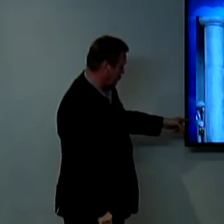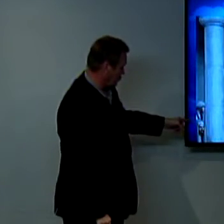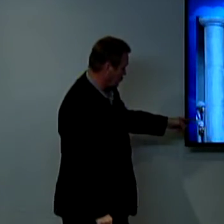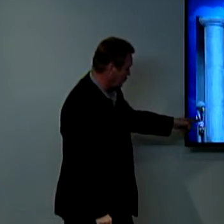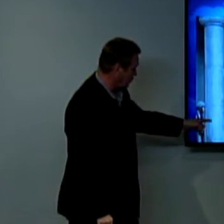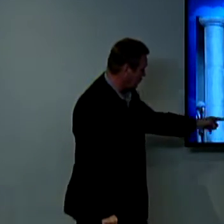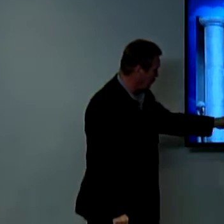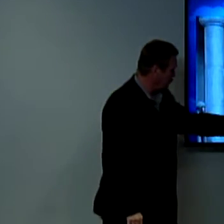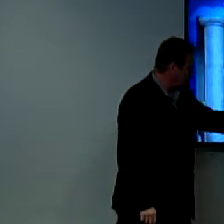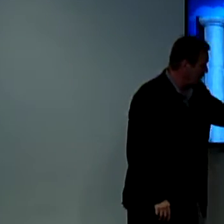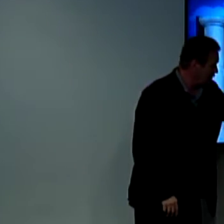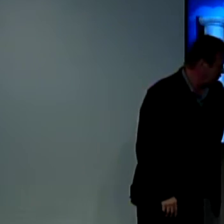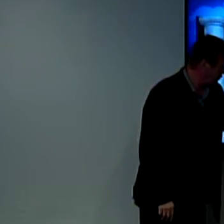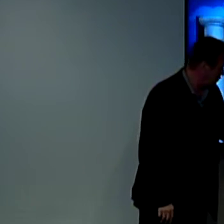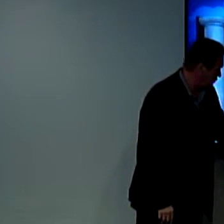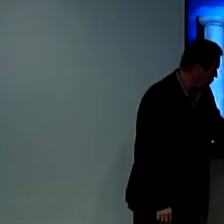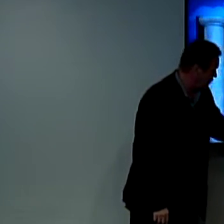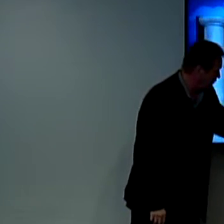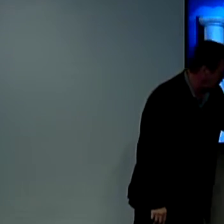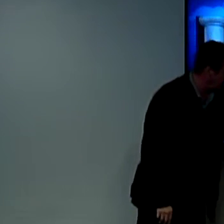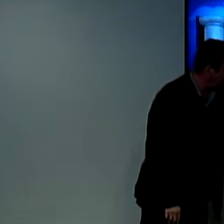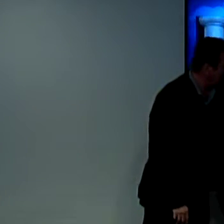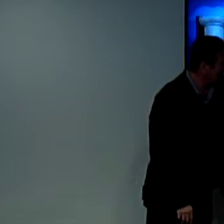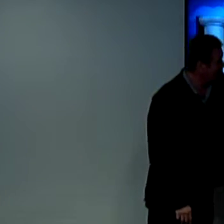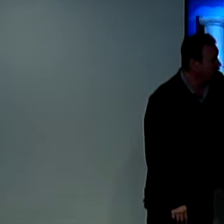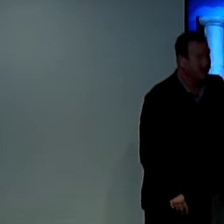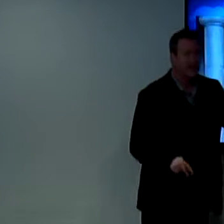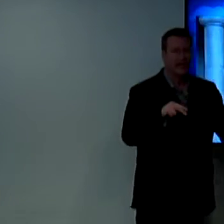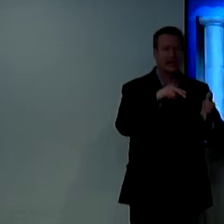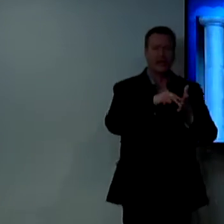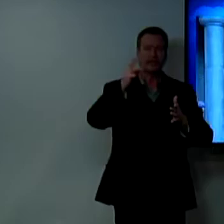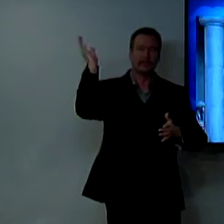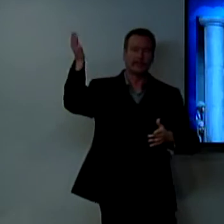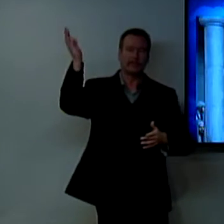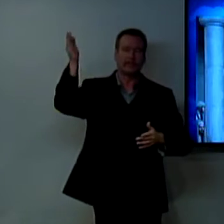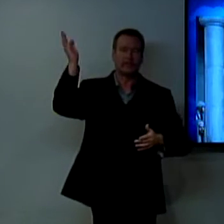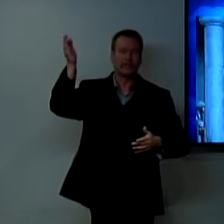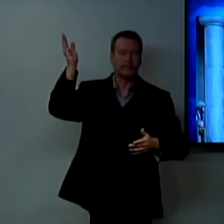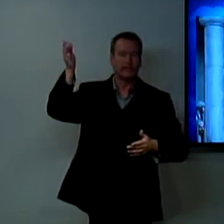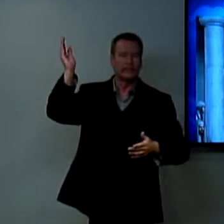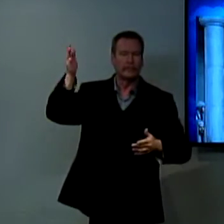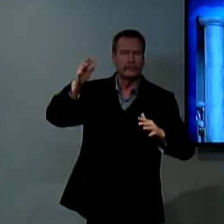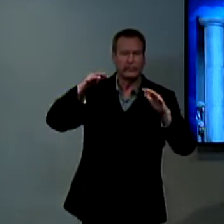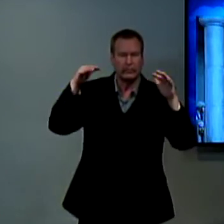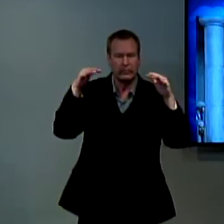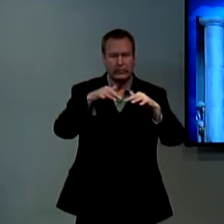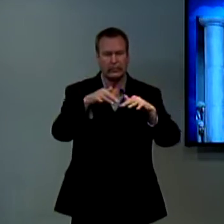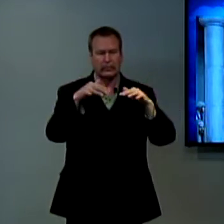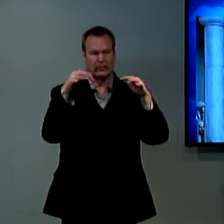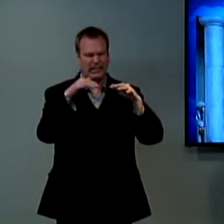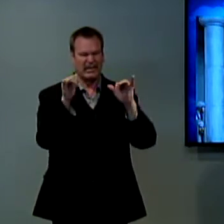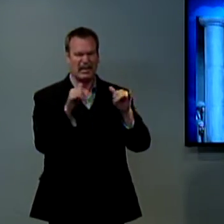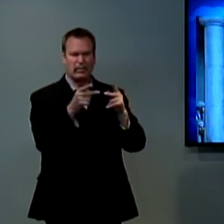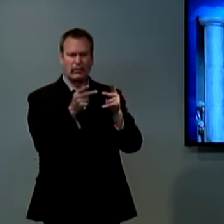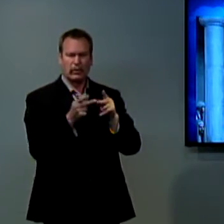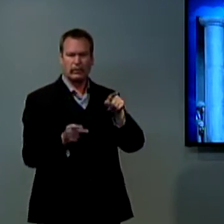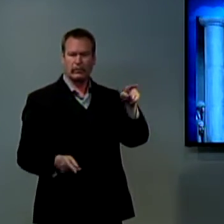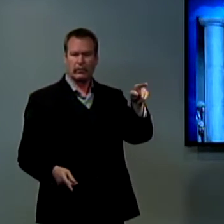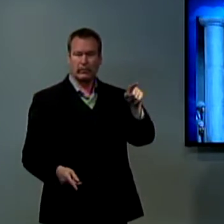so you see here and it's interesting to see all of the people in the background and around and then you see the person who's doing the preaching and